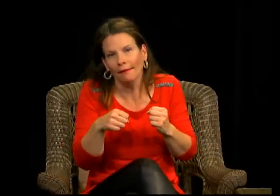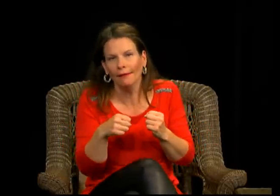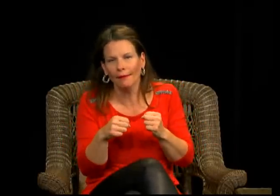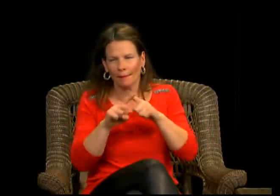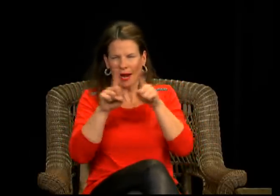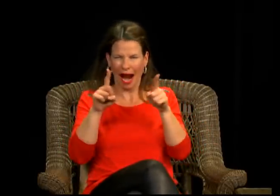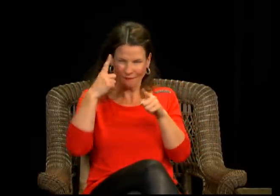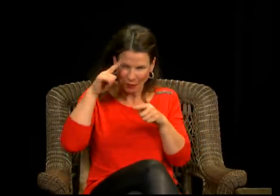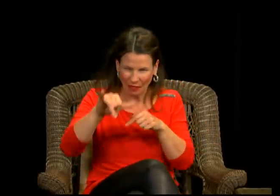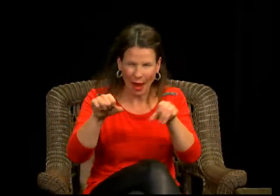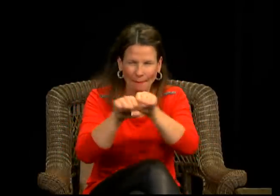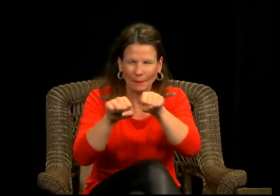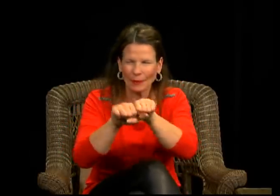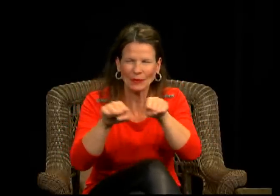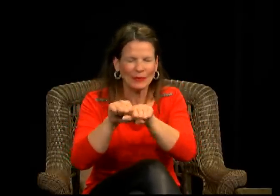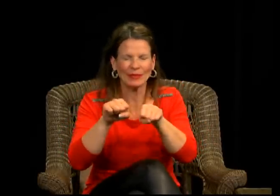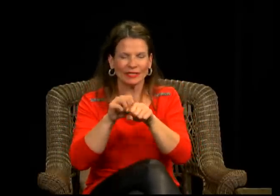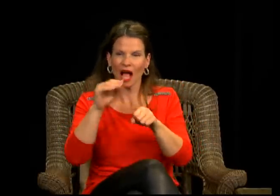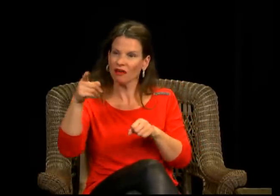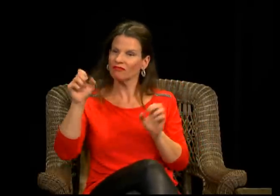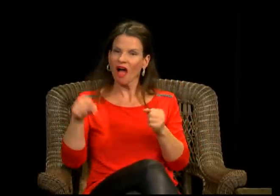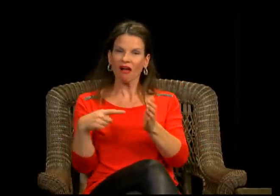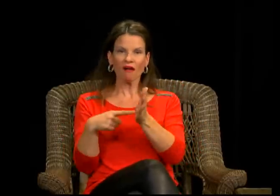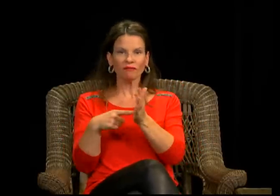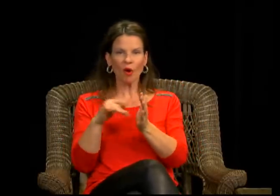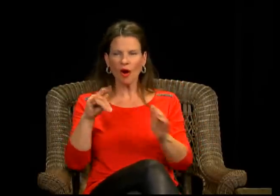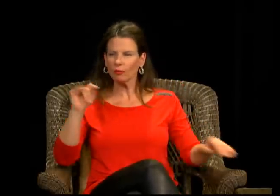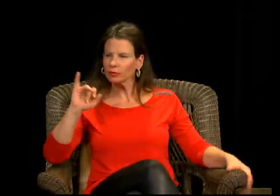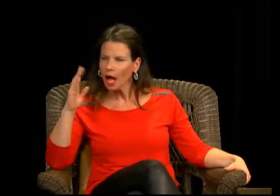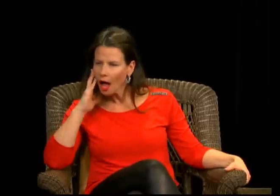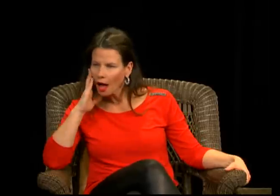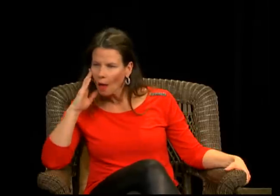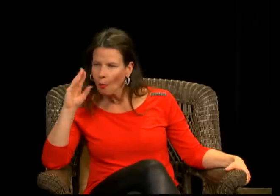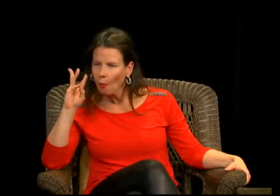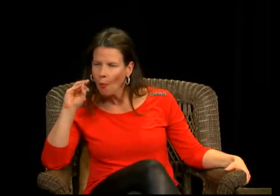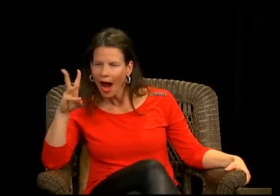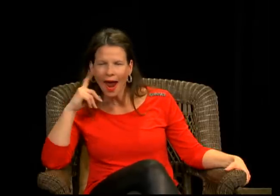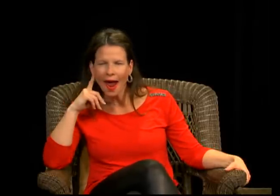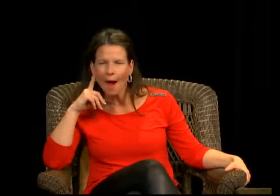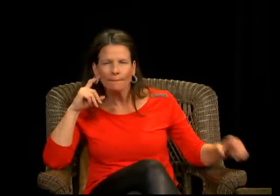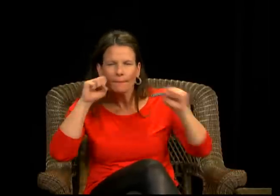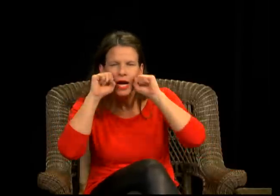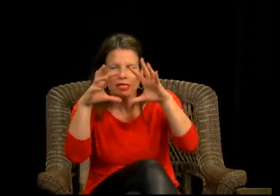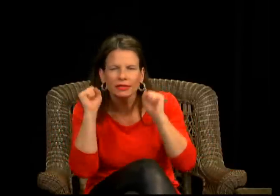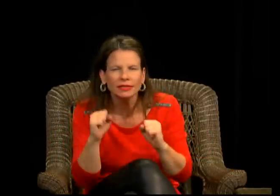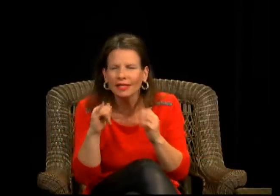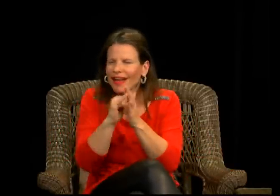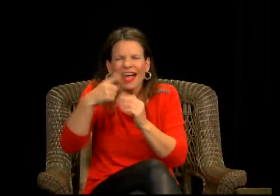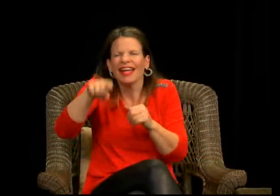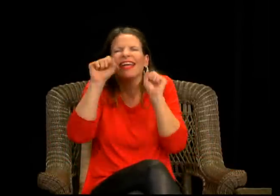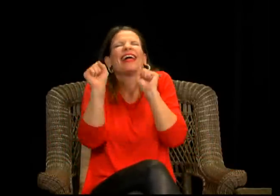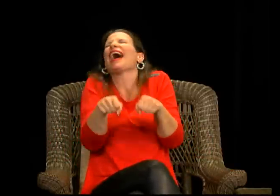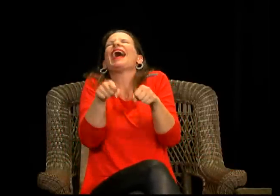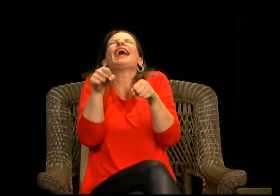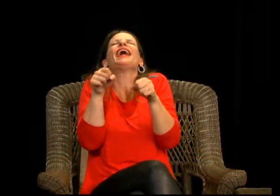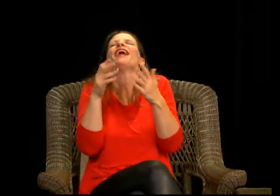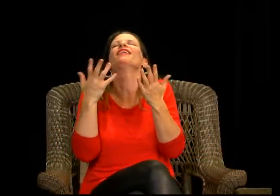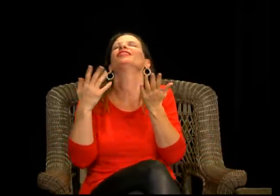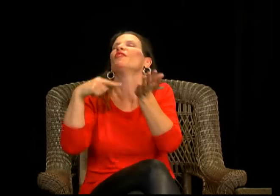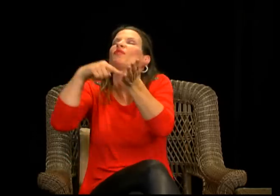they might you know maybe seven thousand dollars for a car i'm okay with that but for shoes to me i watch it and i just